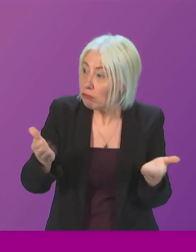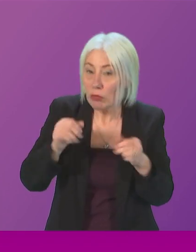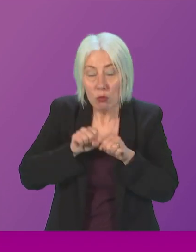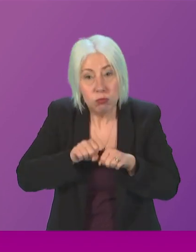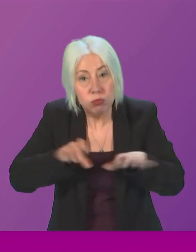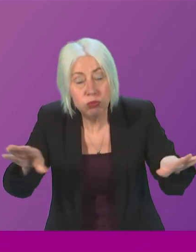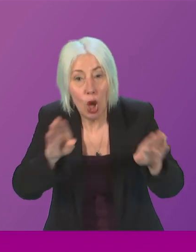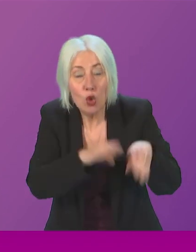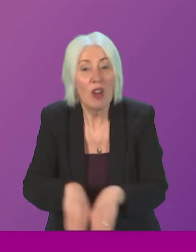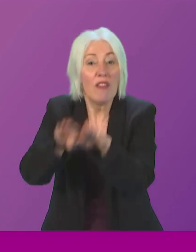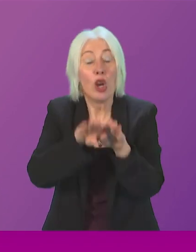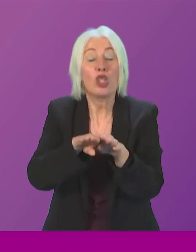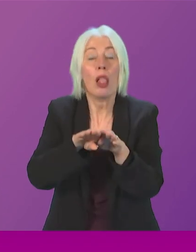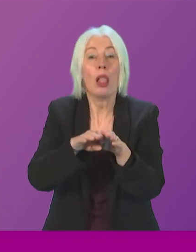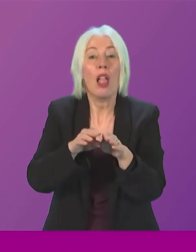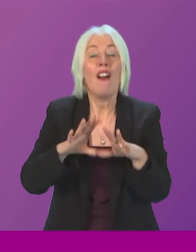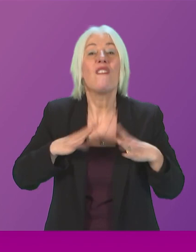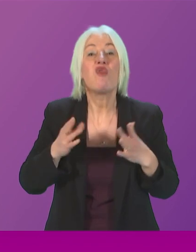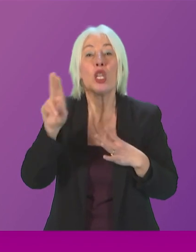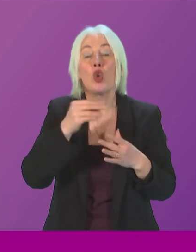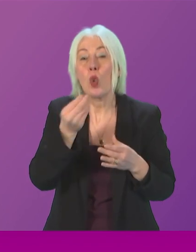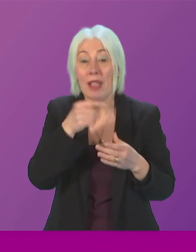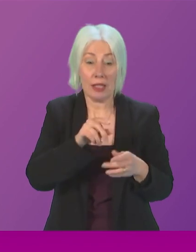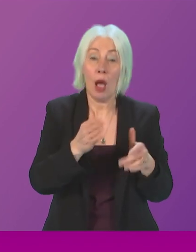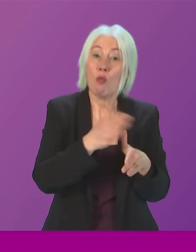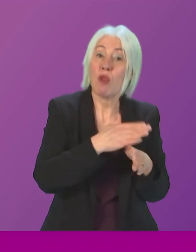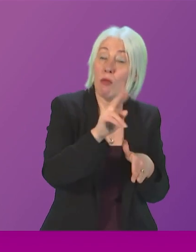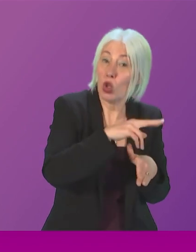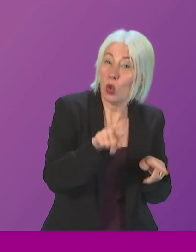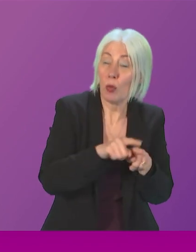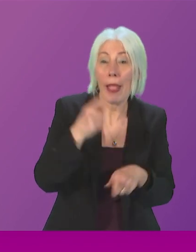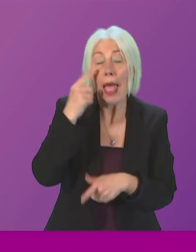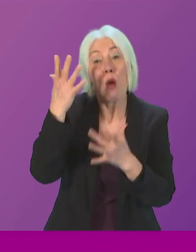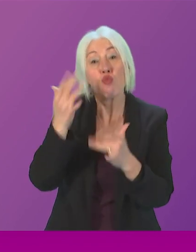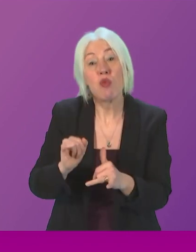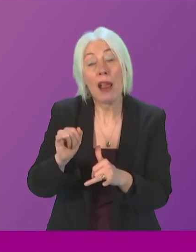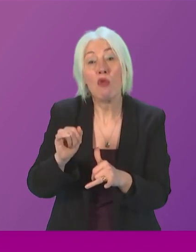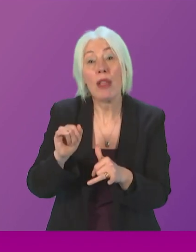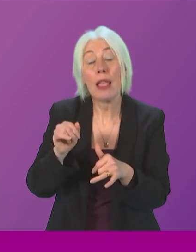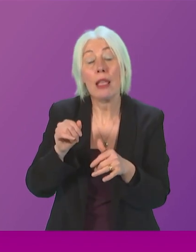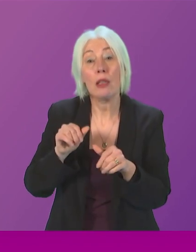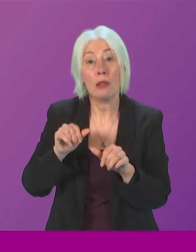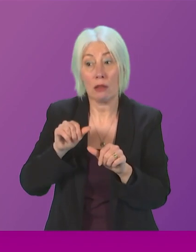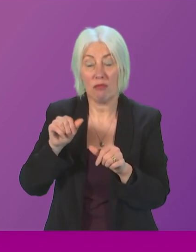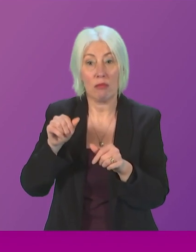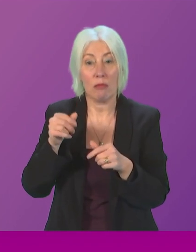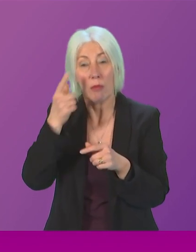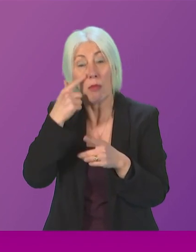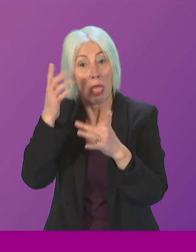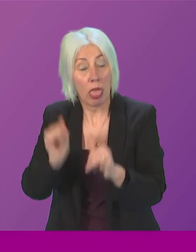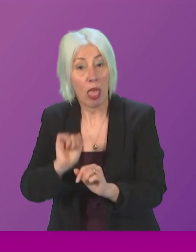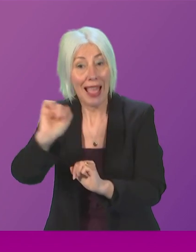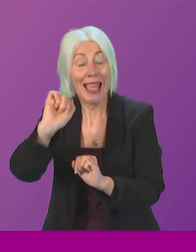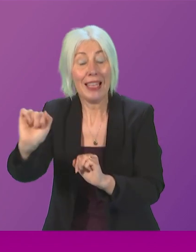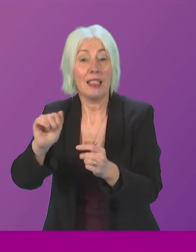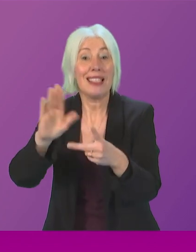free school meals in primary schools and on the pilot programme to be launched in secondary schools First Minister I